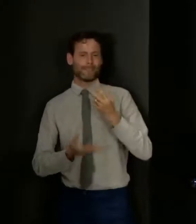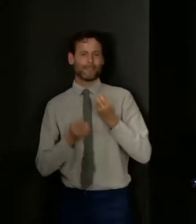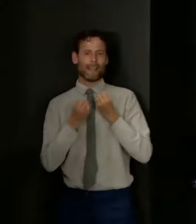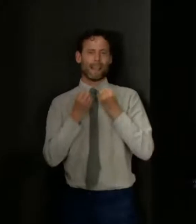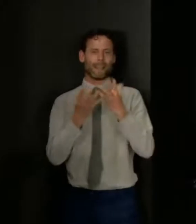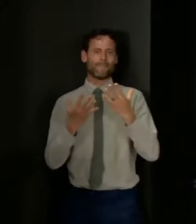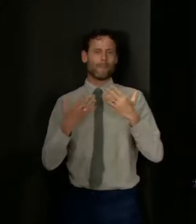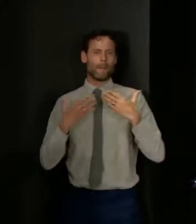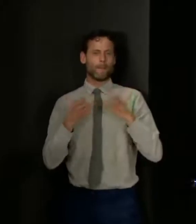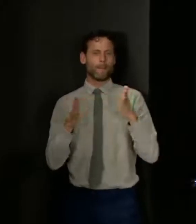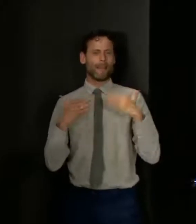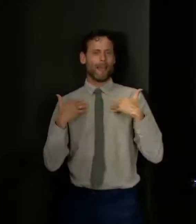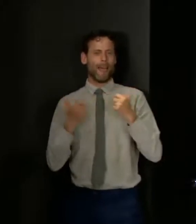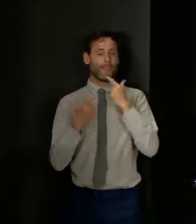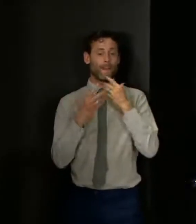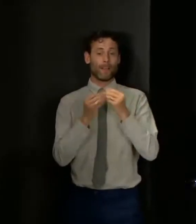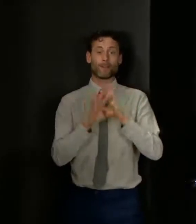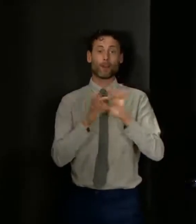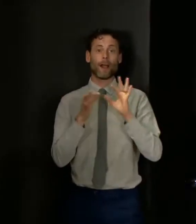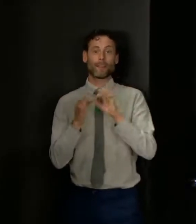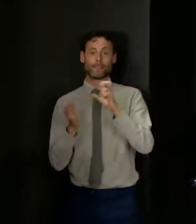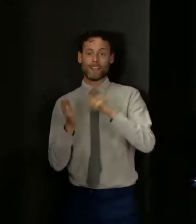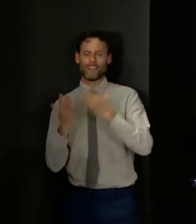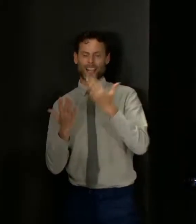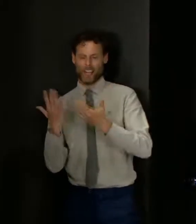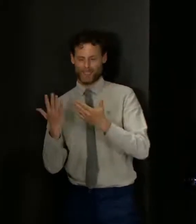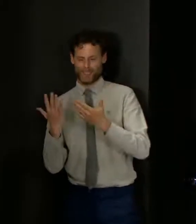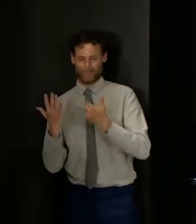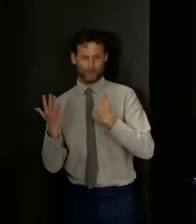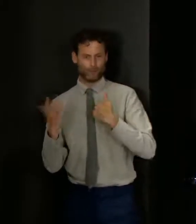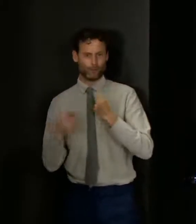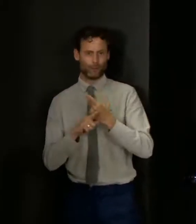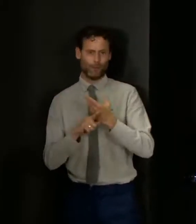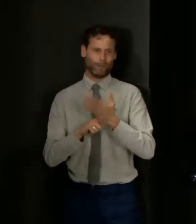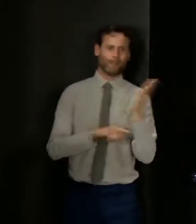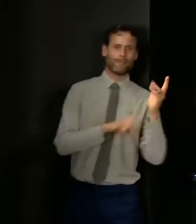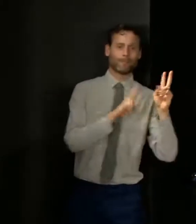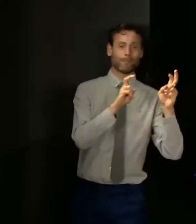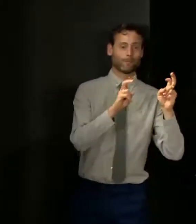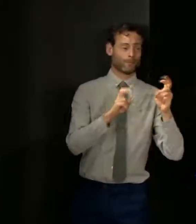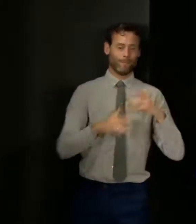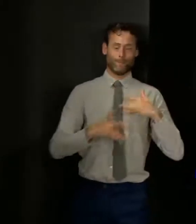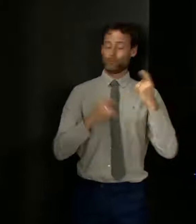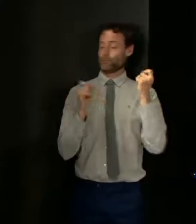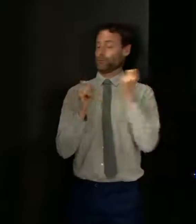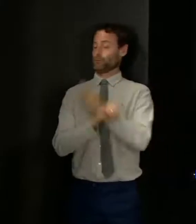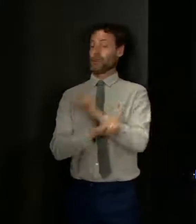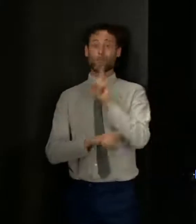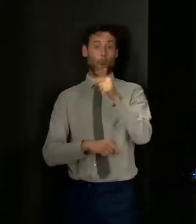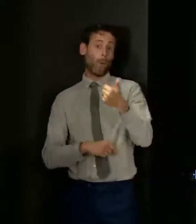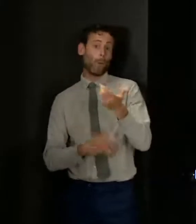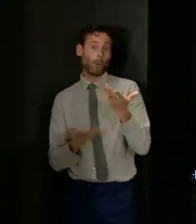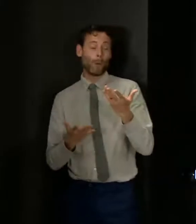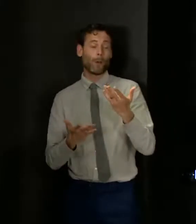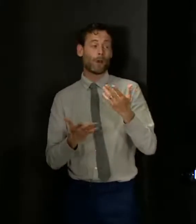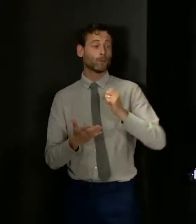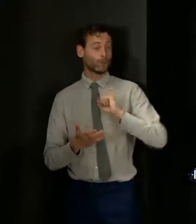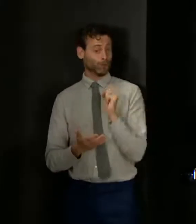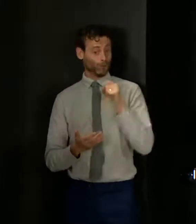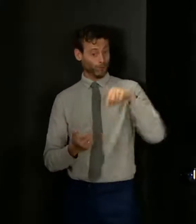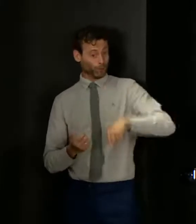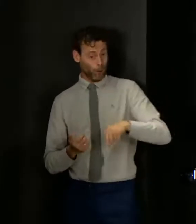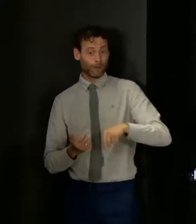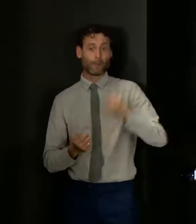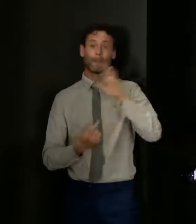strictly related to COVID, but it's important nonetheless because actually, you know, Scotland and